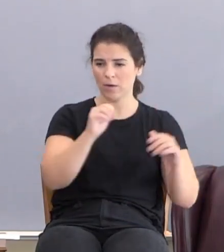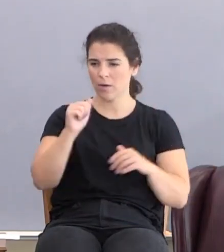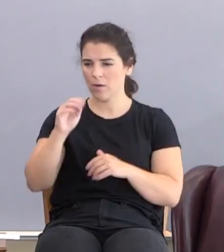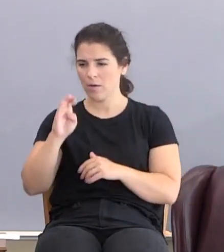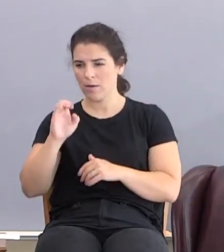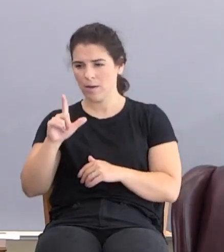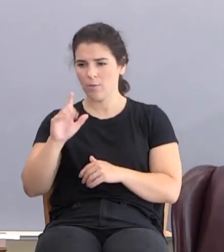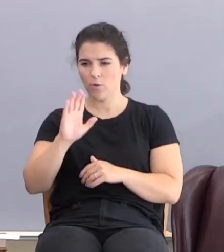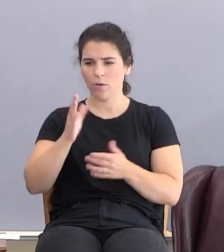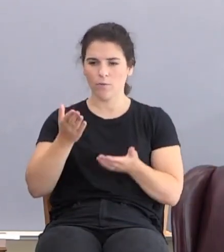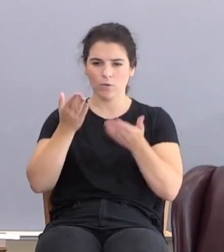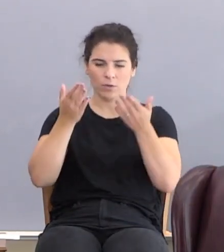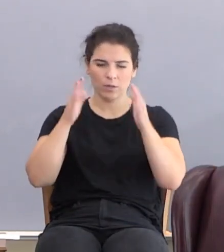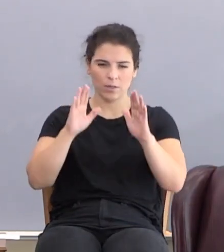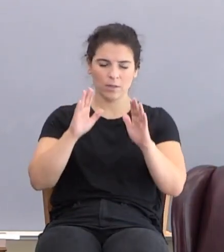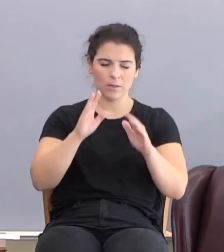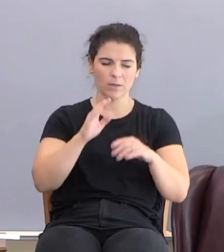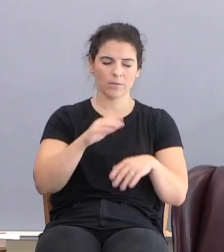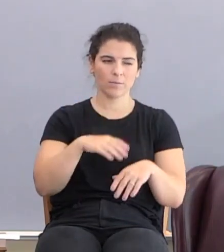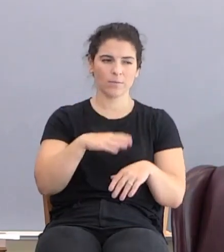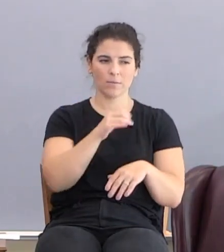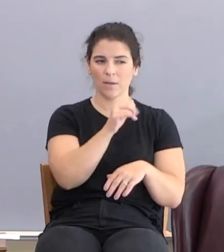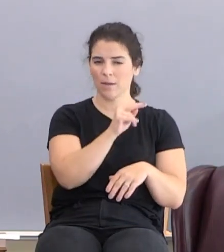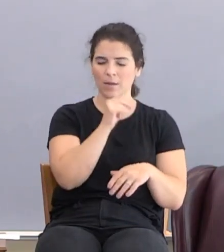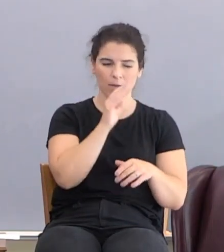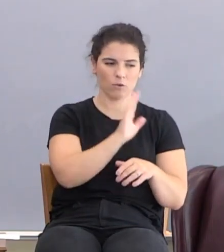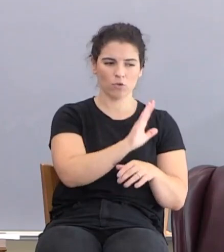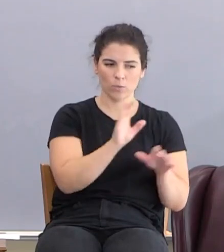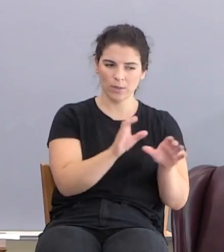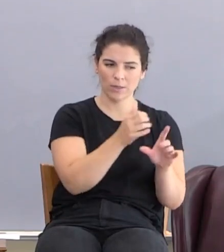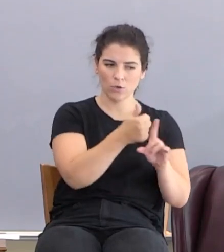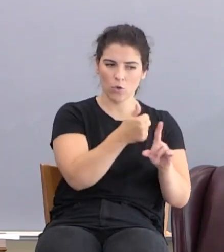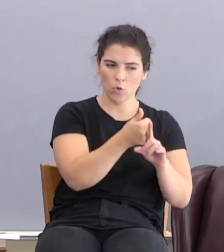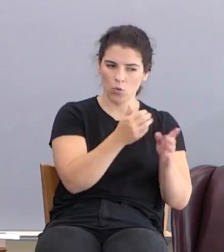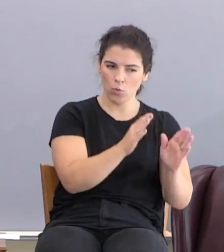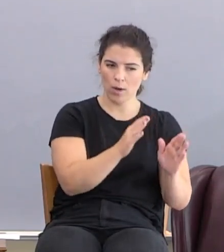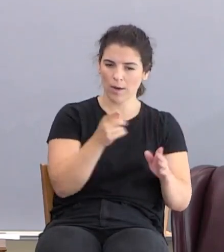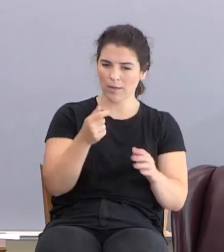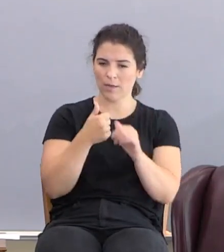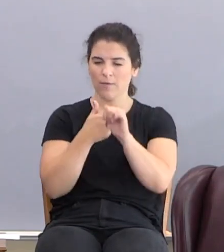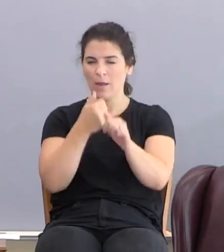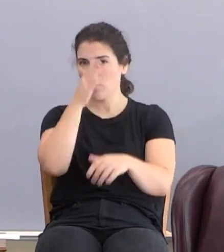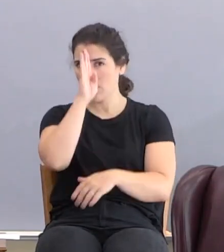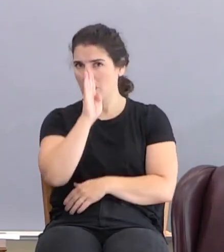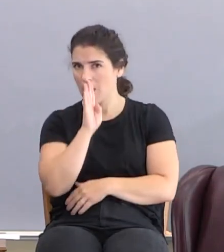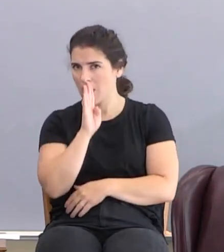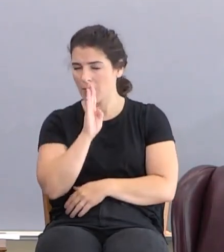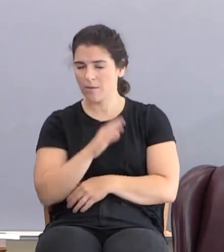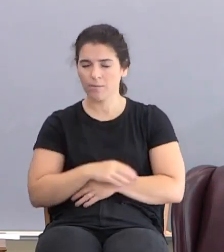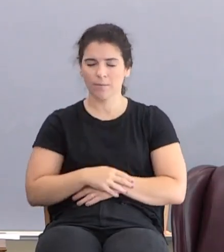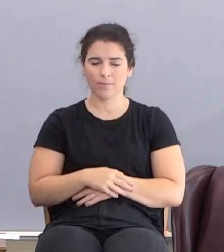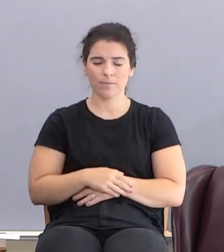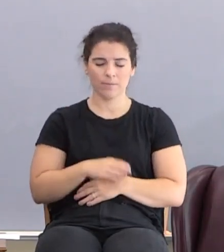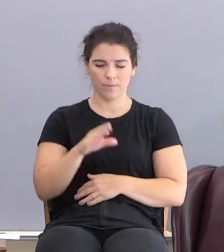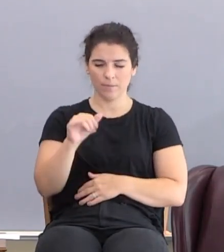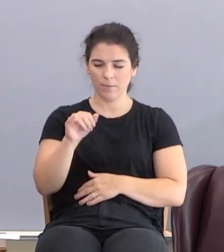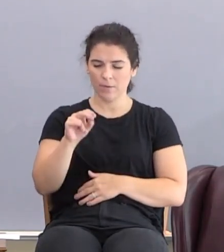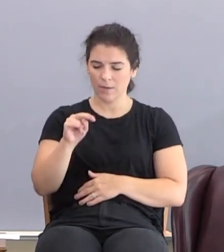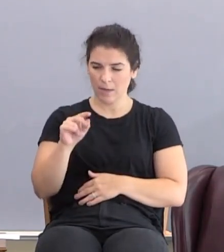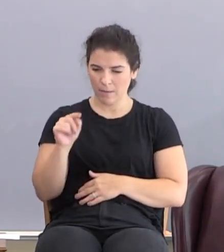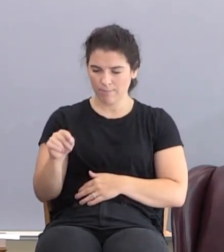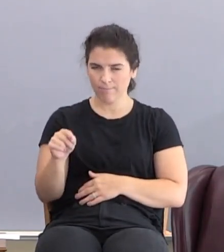obeying what God says. Cain's doing it his own way. And Cain's idea was, I'm going to,